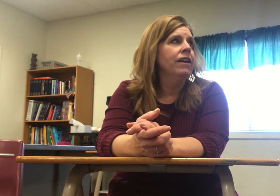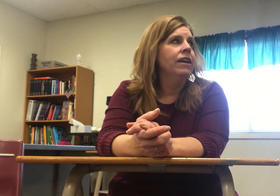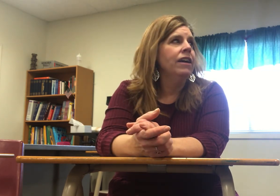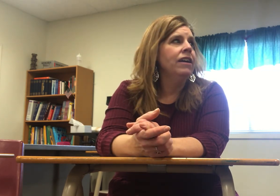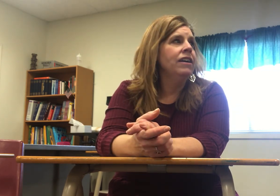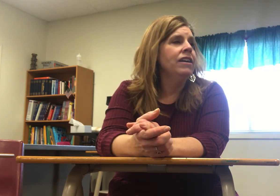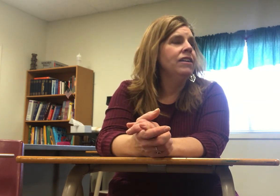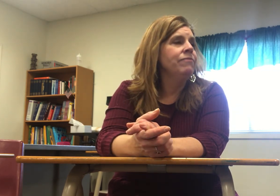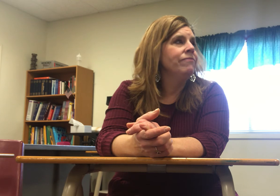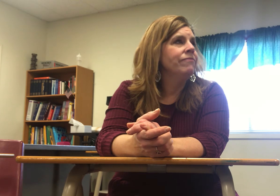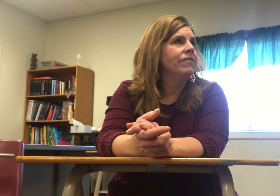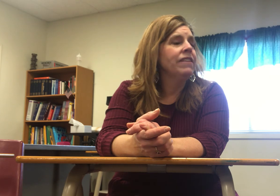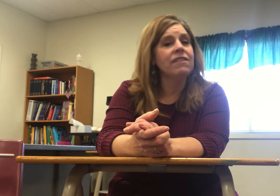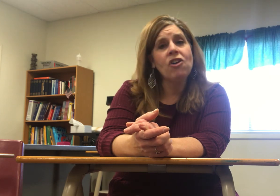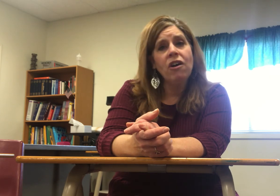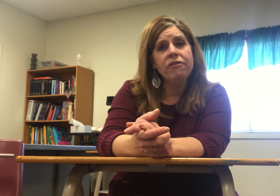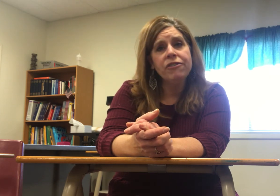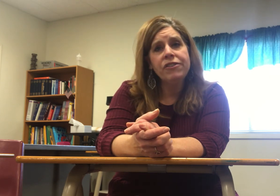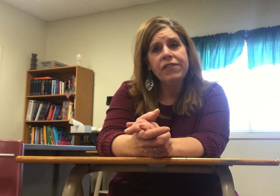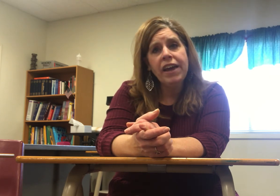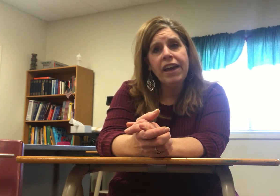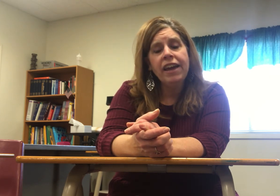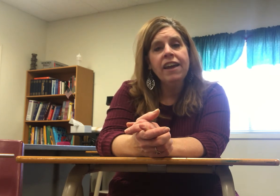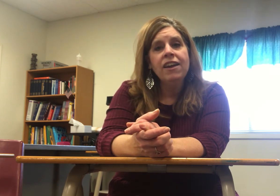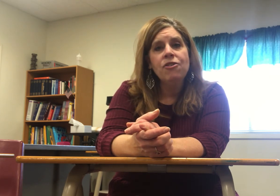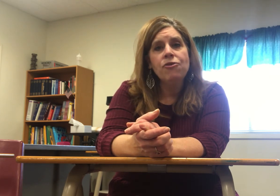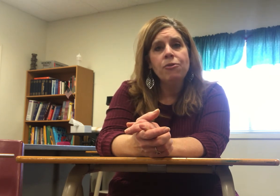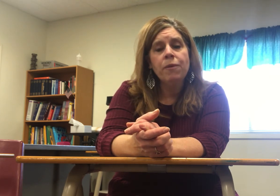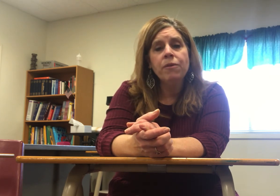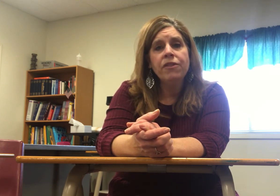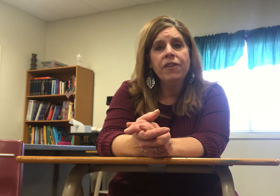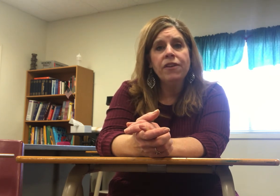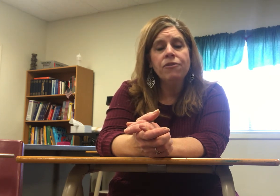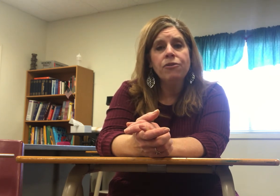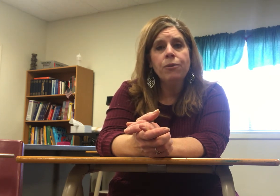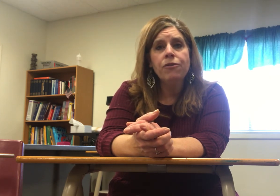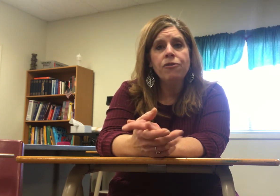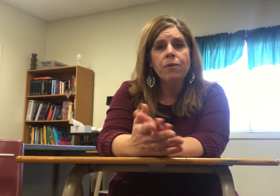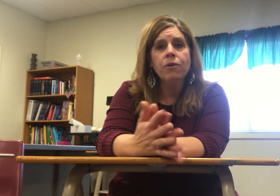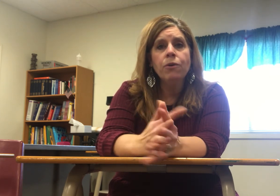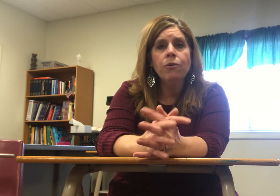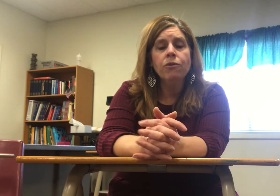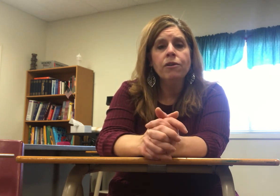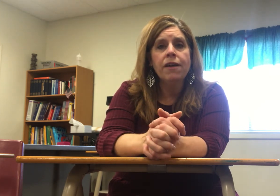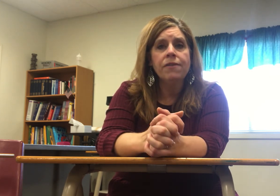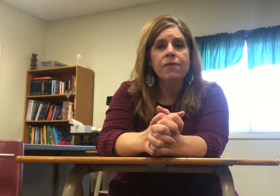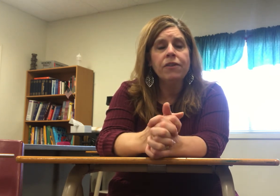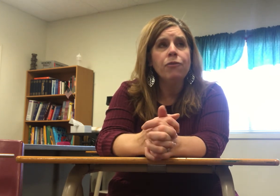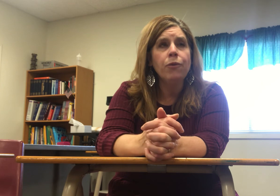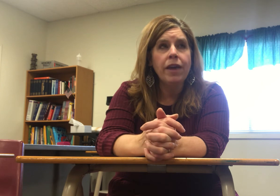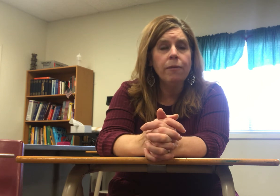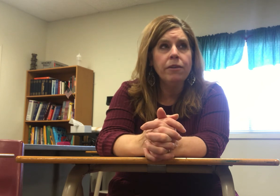um I think that's all for today just remember that there's a quiz tomorrow over lesson six vocabulary